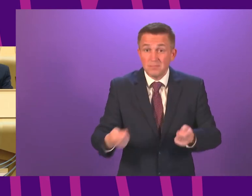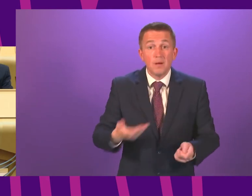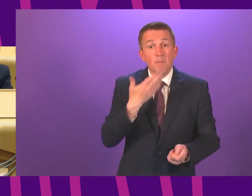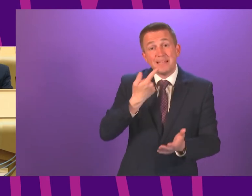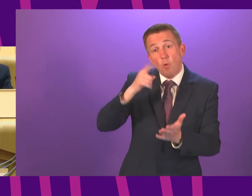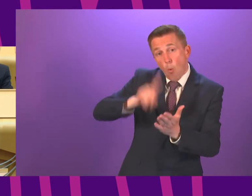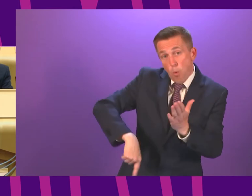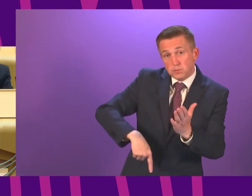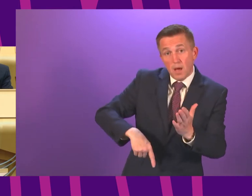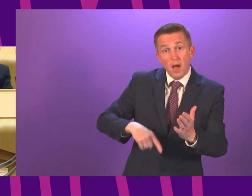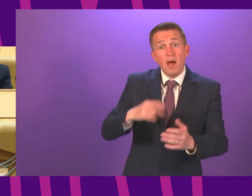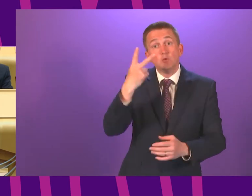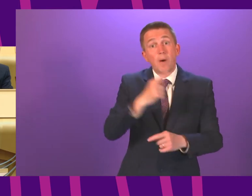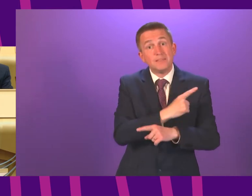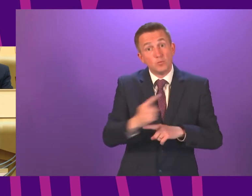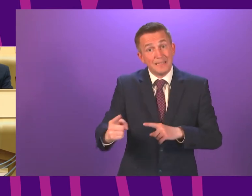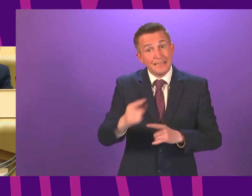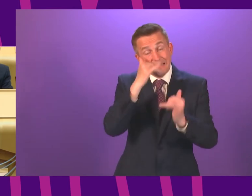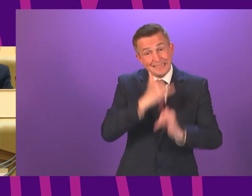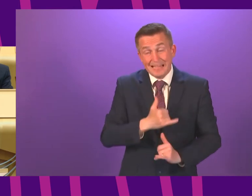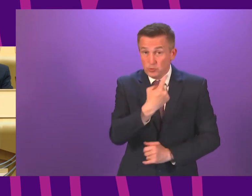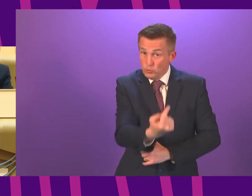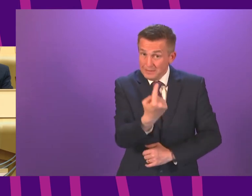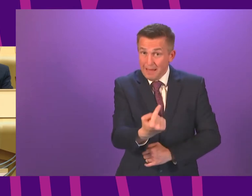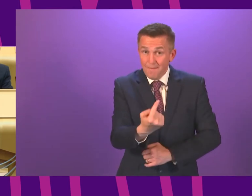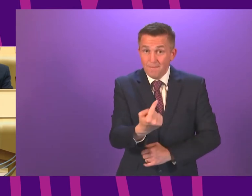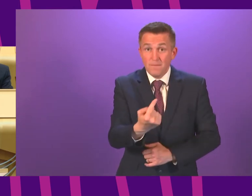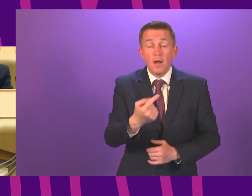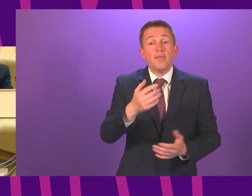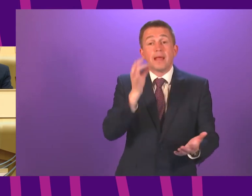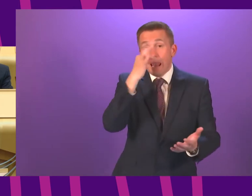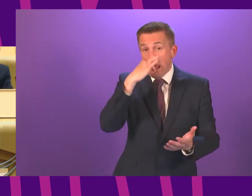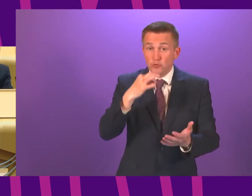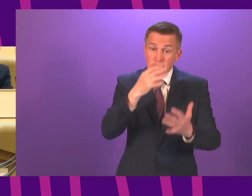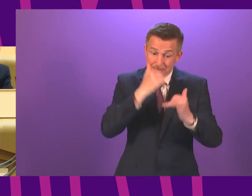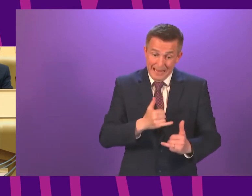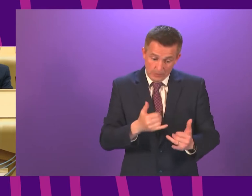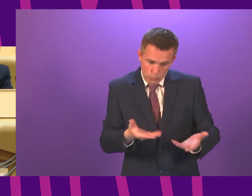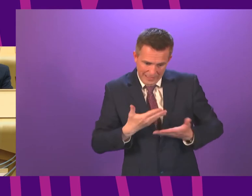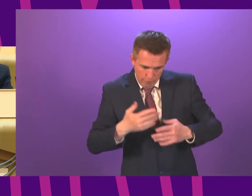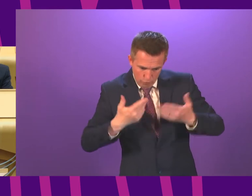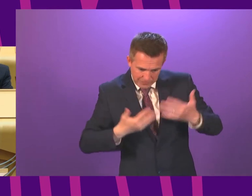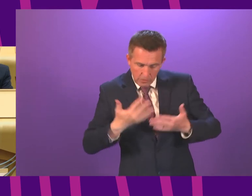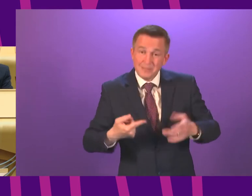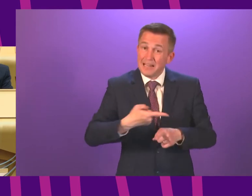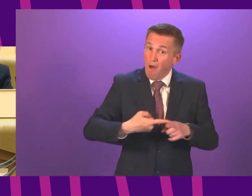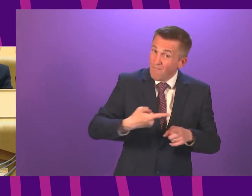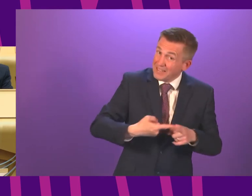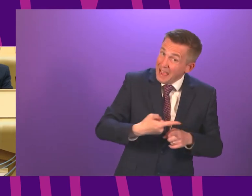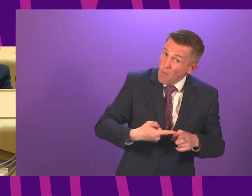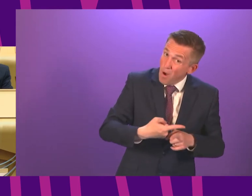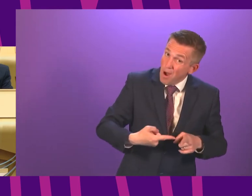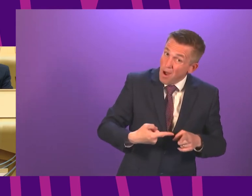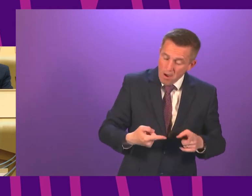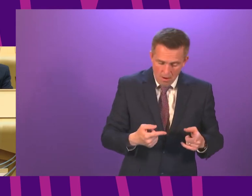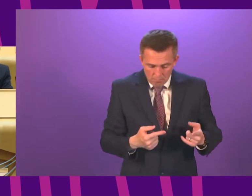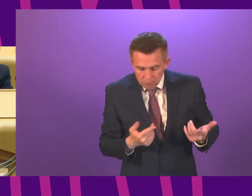and test yourself twice a week. The lateral flow tests give results in about half an hour. So they're a very quick and useful way of